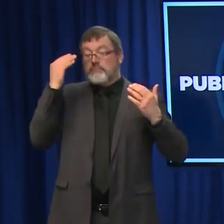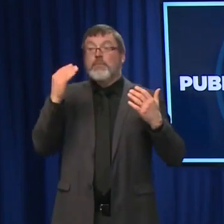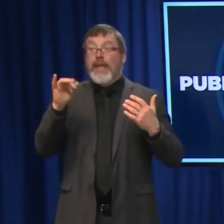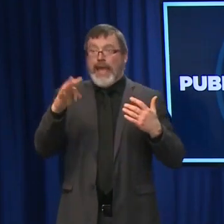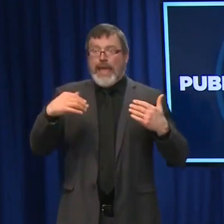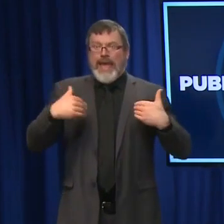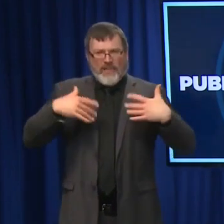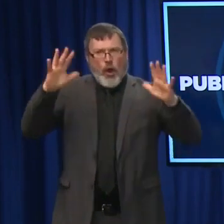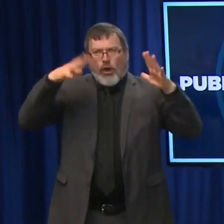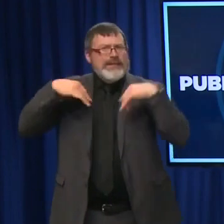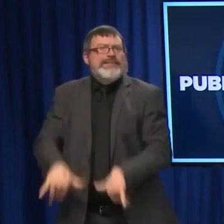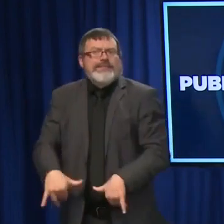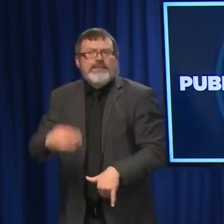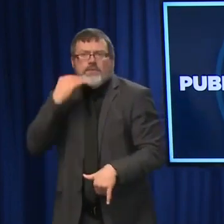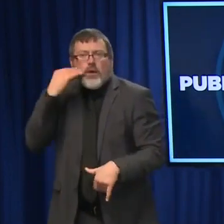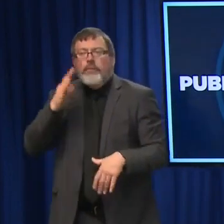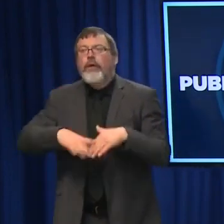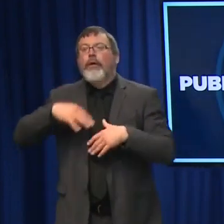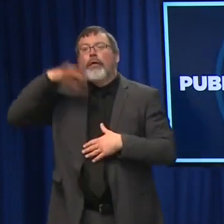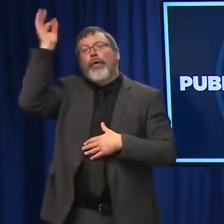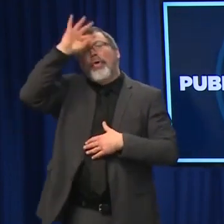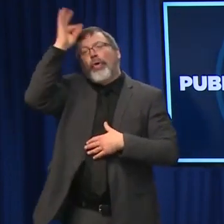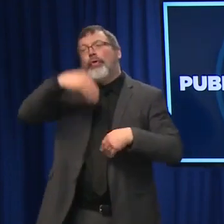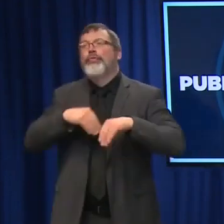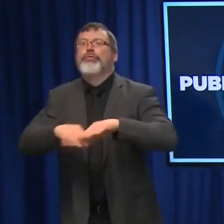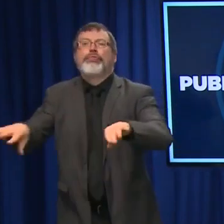exposures, either through travel or through gatherings,